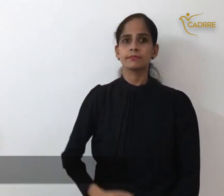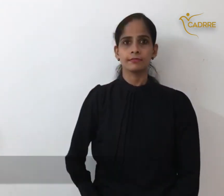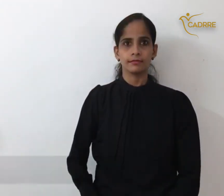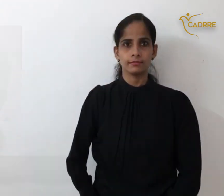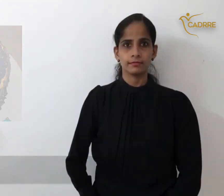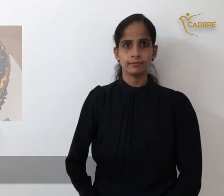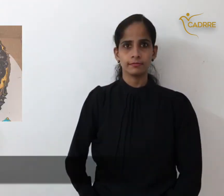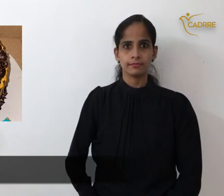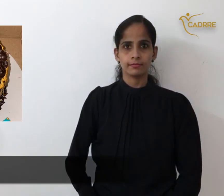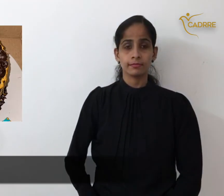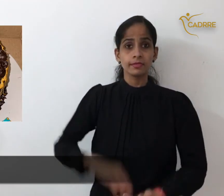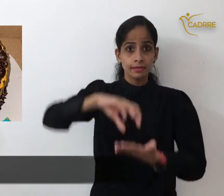Cake